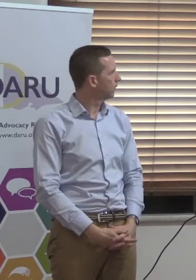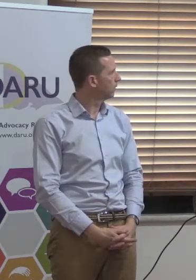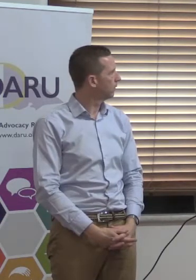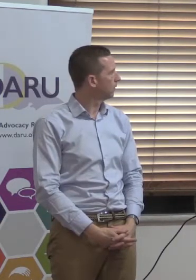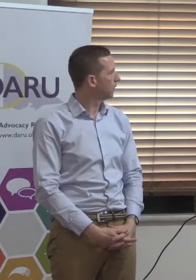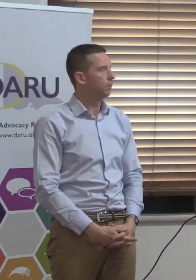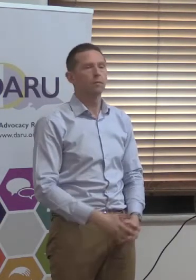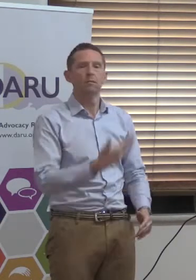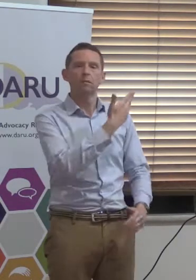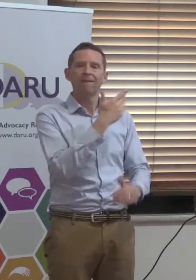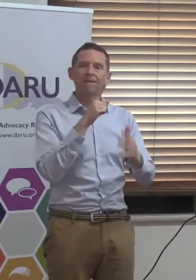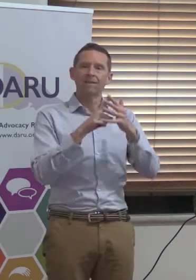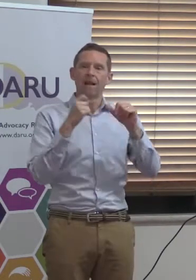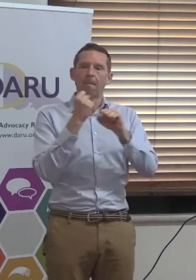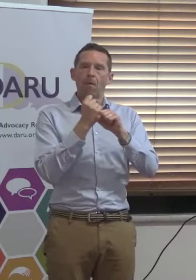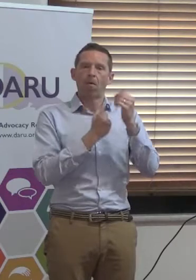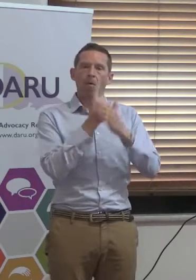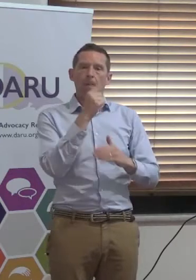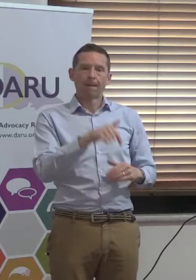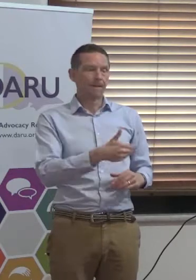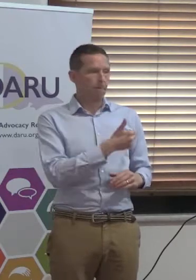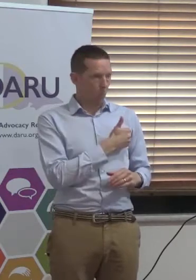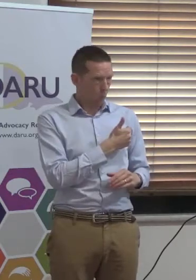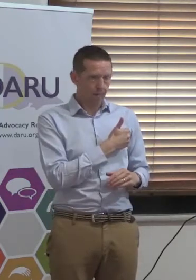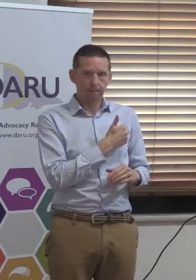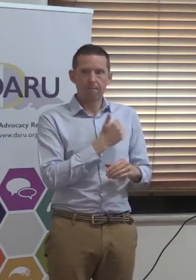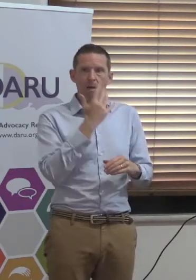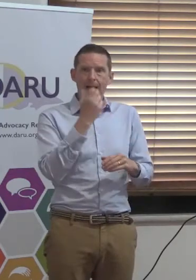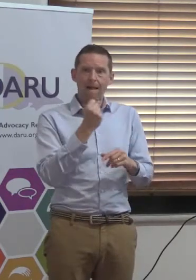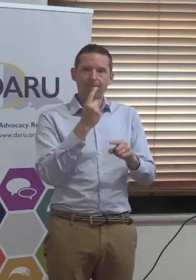So, for example, this morning, there was discussion about